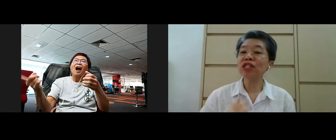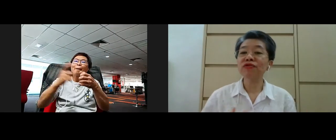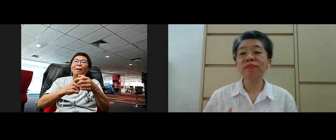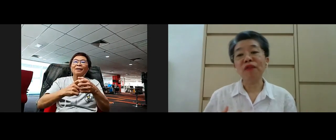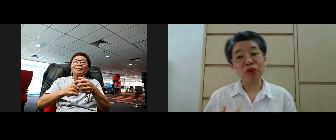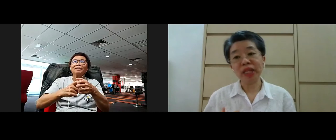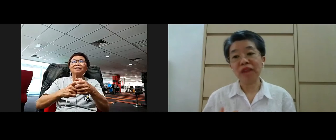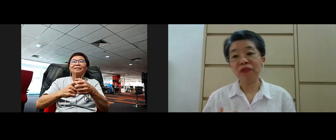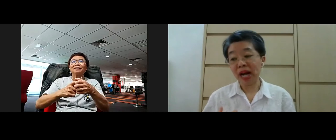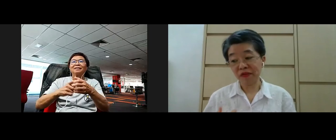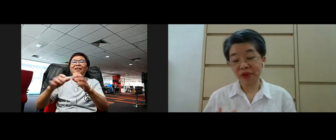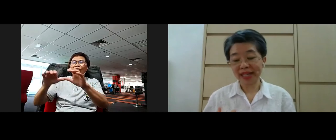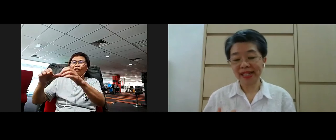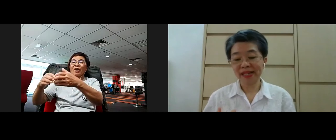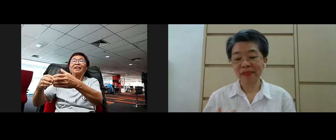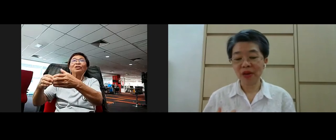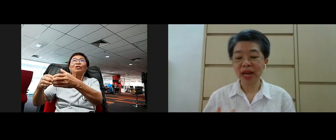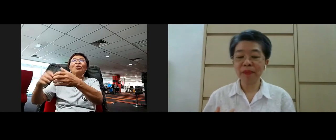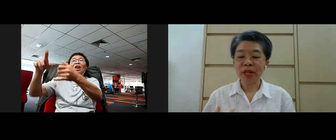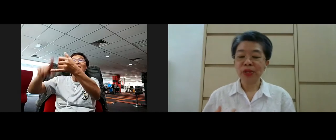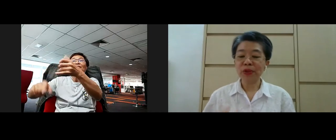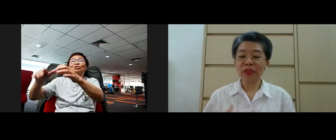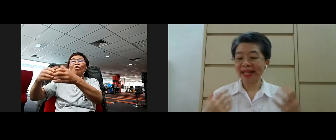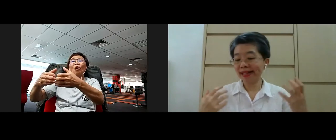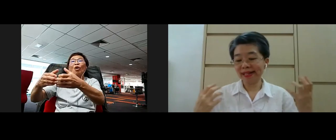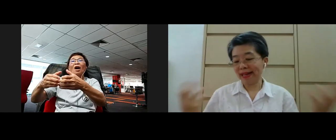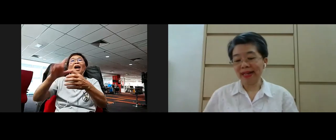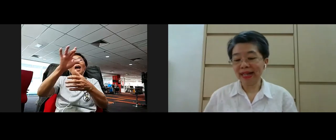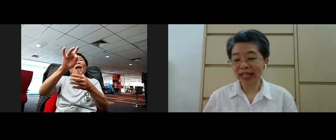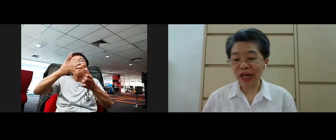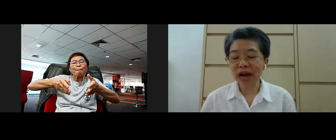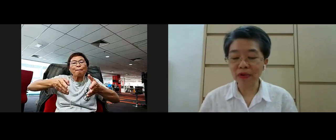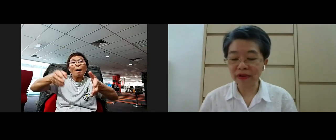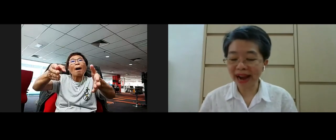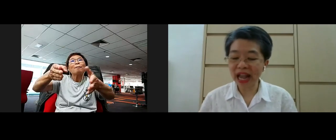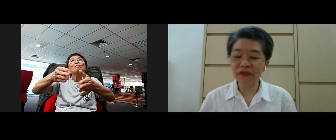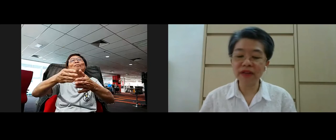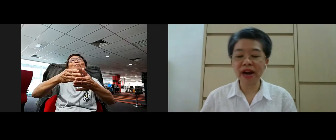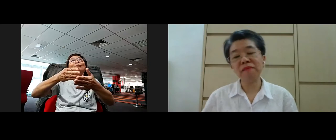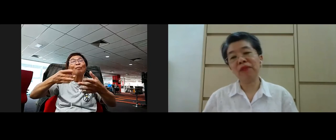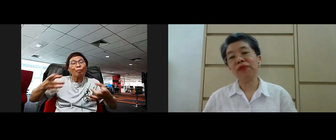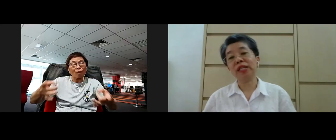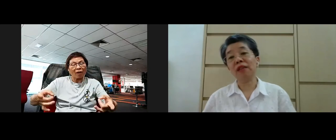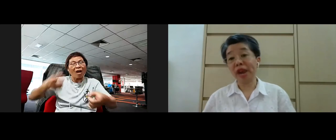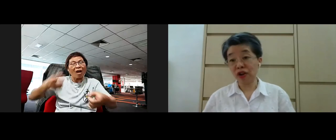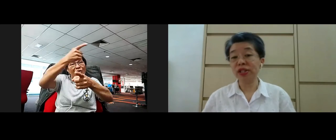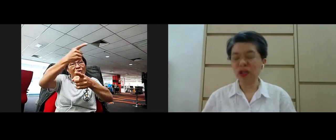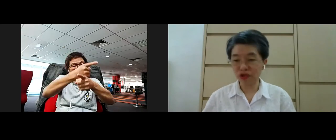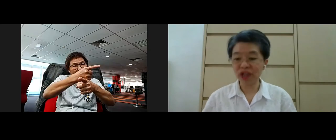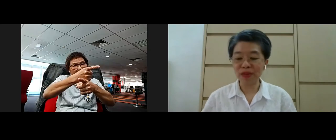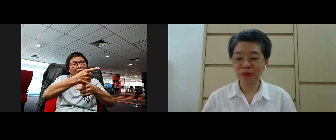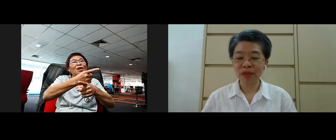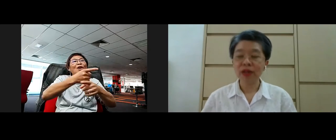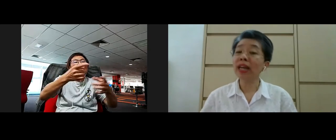final group of noble evil path practice okay so that's you know our right effort right mindfulness and right